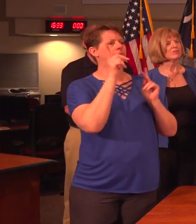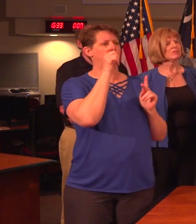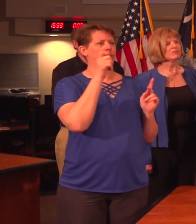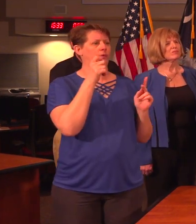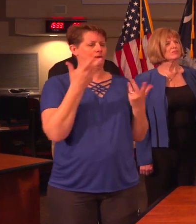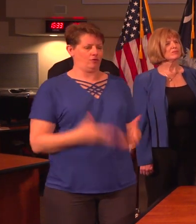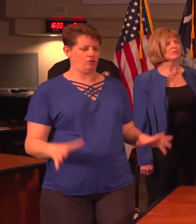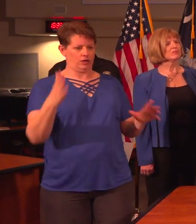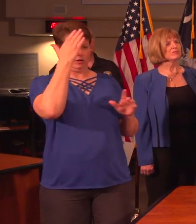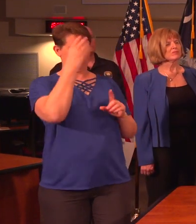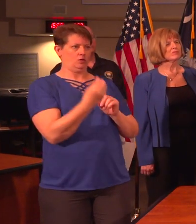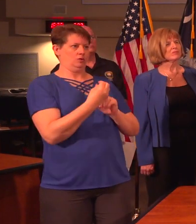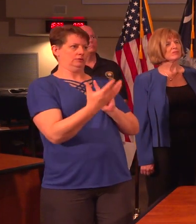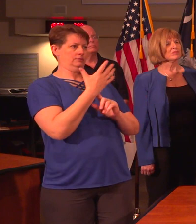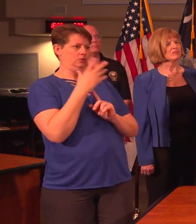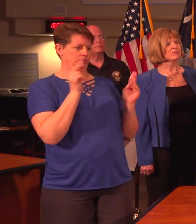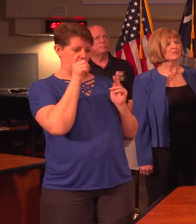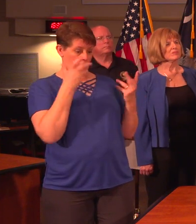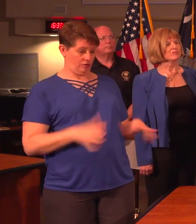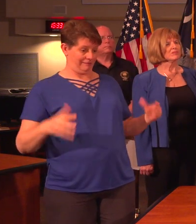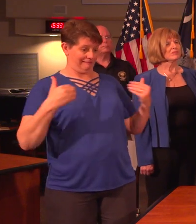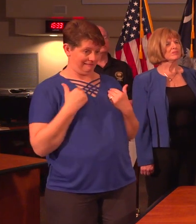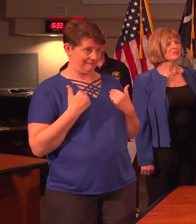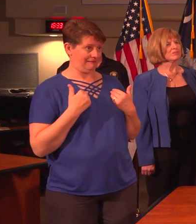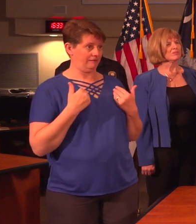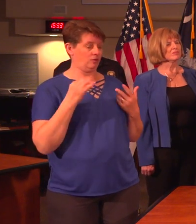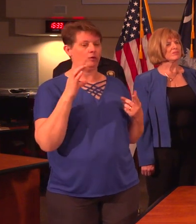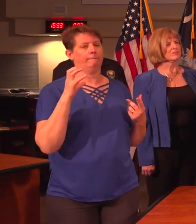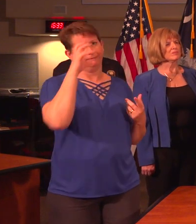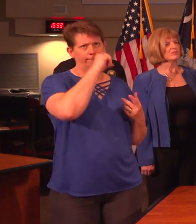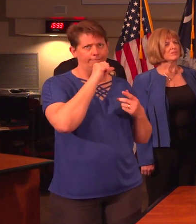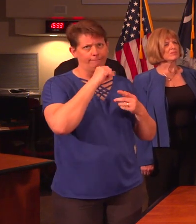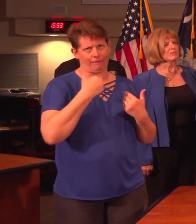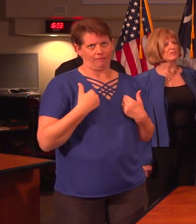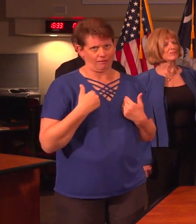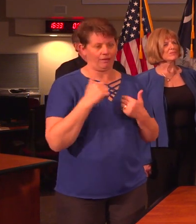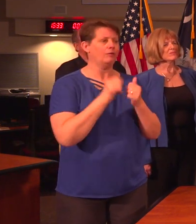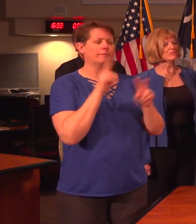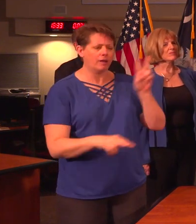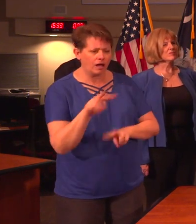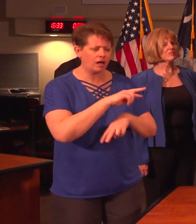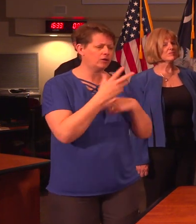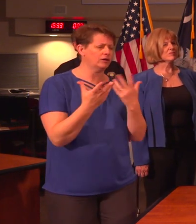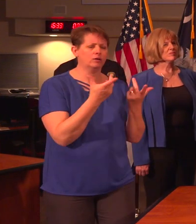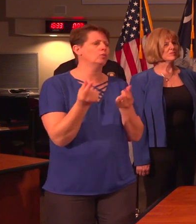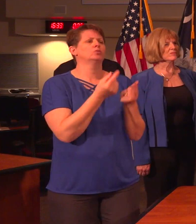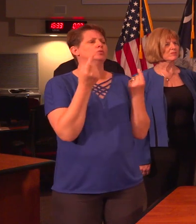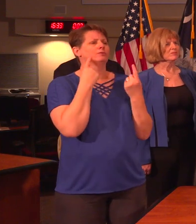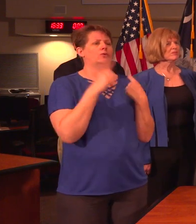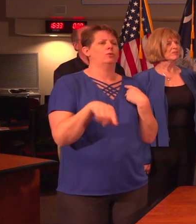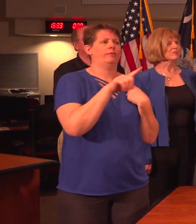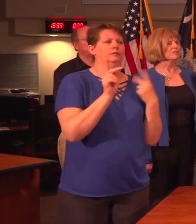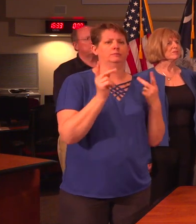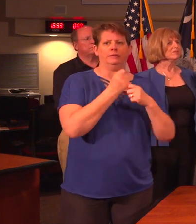known exposure to these people who are already confirmed positive or presumptive positive? Are you all monitoring them? What measures are being taken